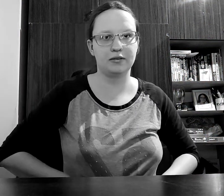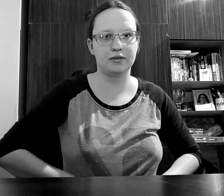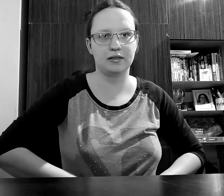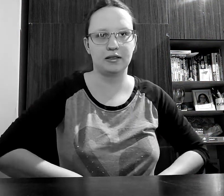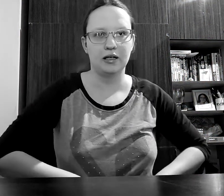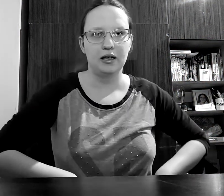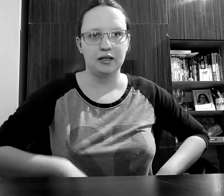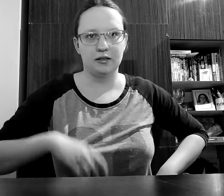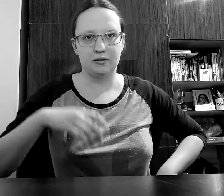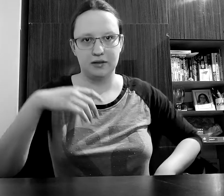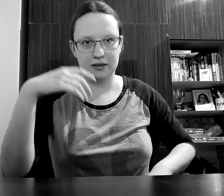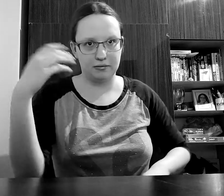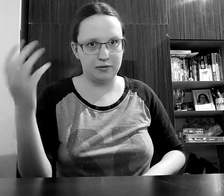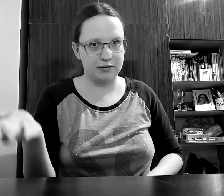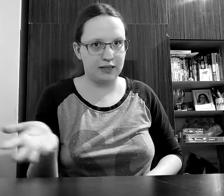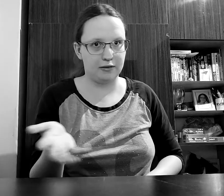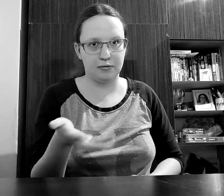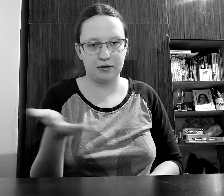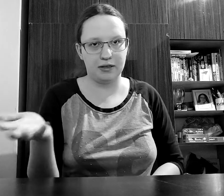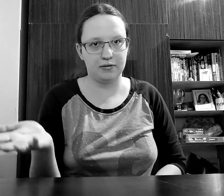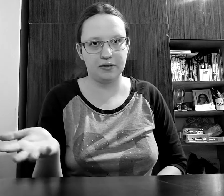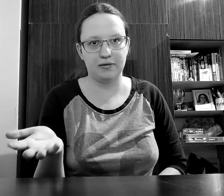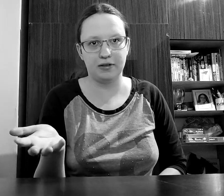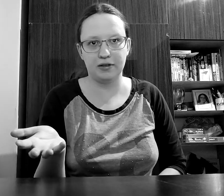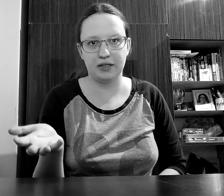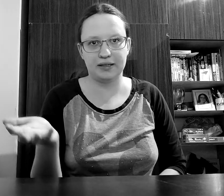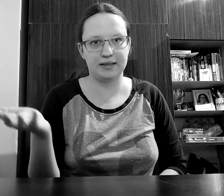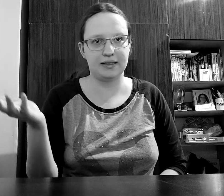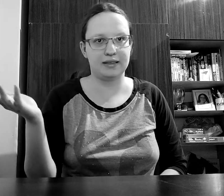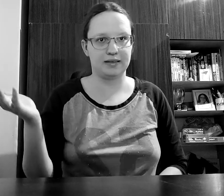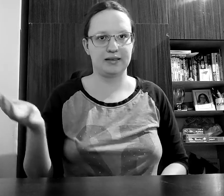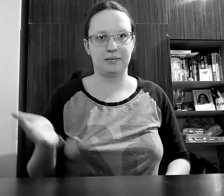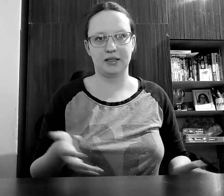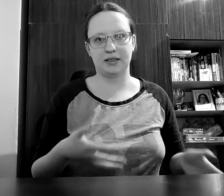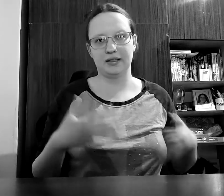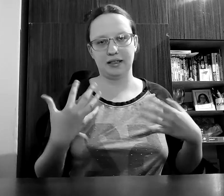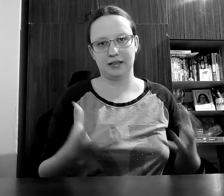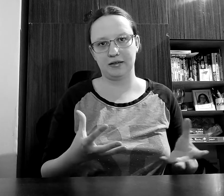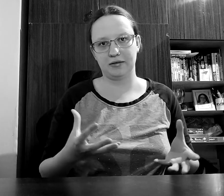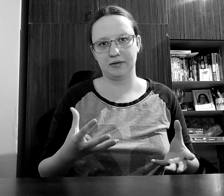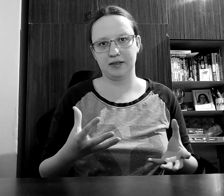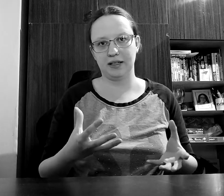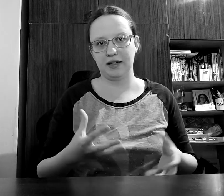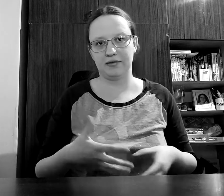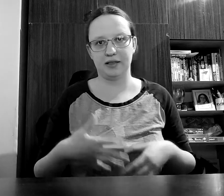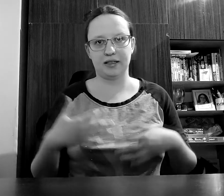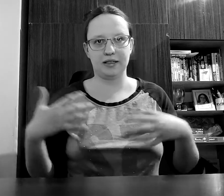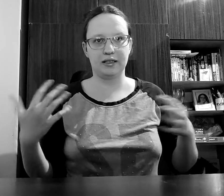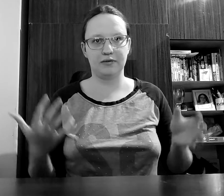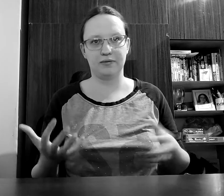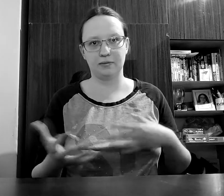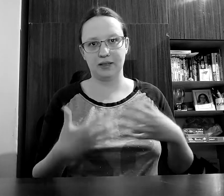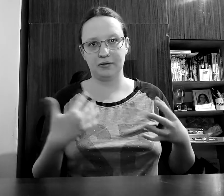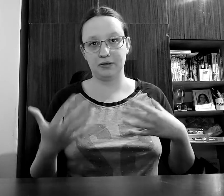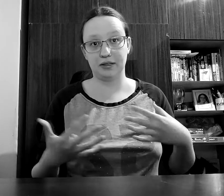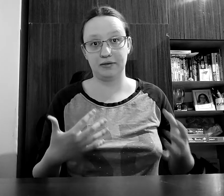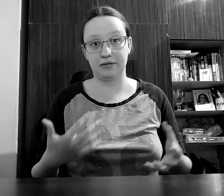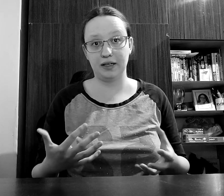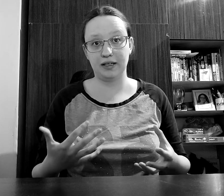you are like walking through the forest and someone attacked you with a knife and now you're afraid